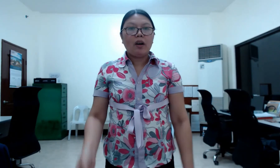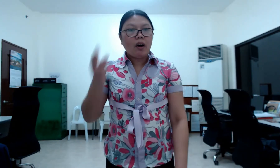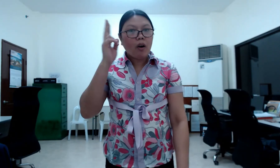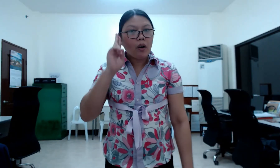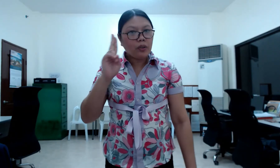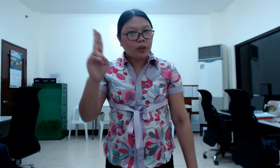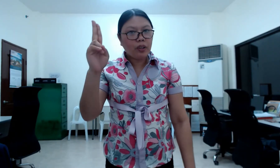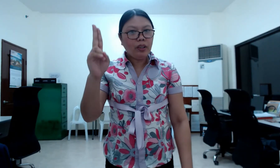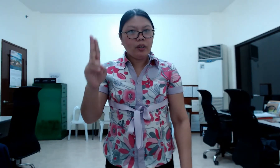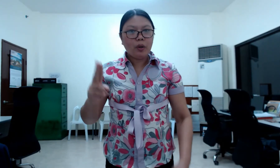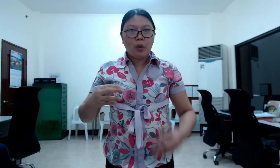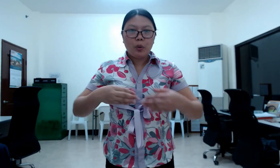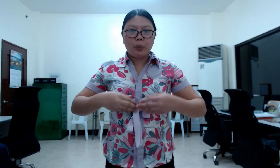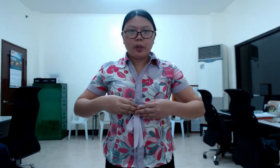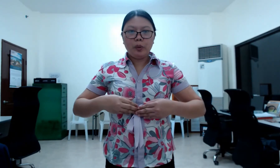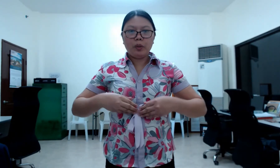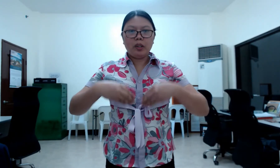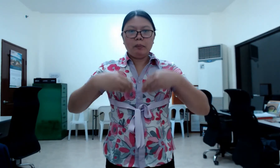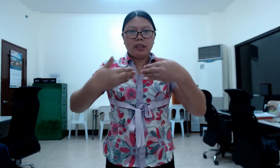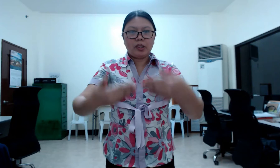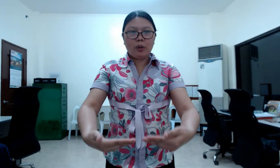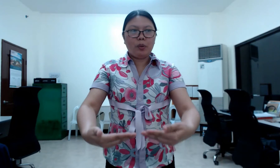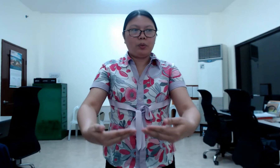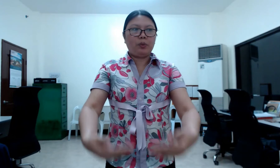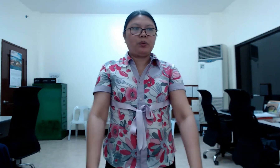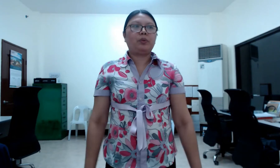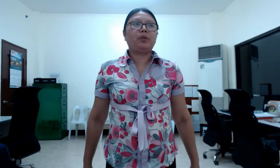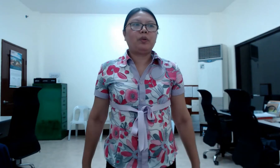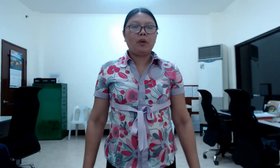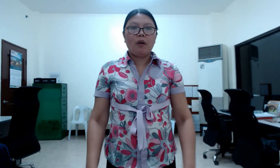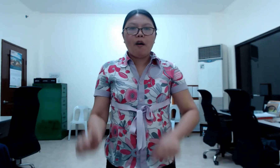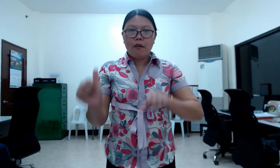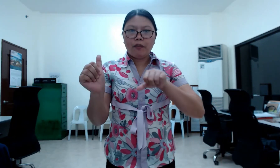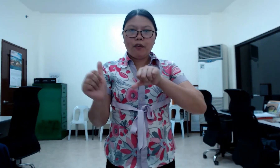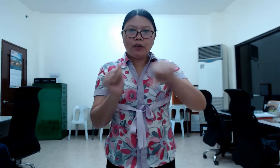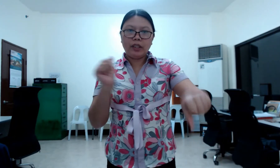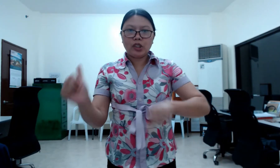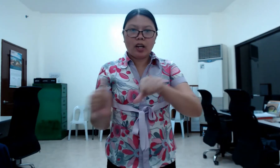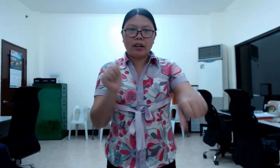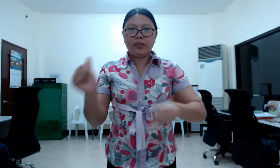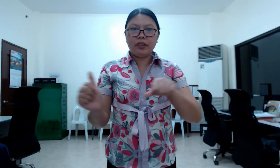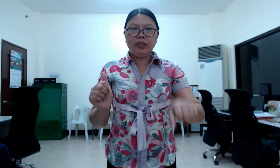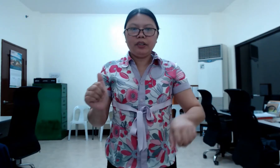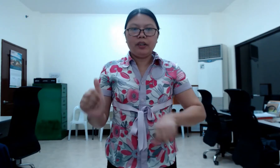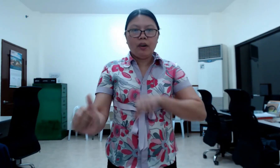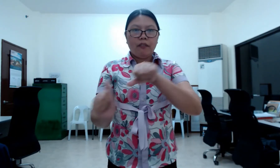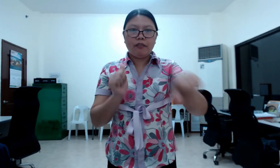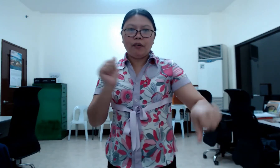Honor. We will bestow. For each other. For